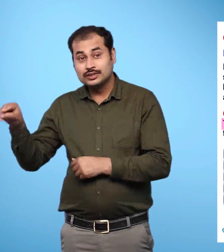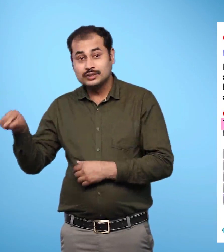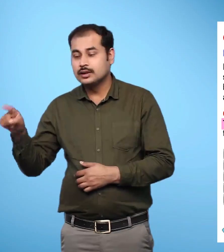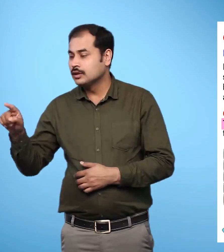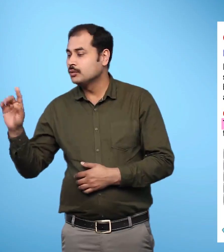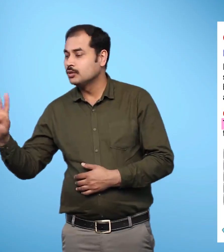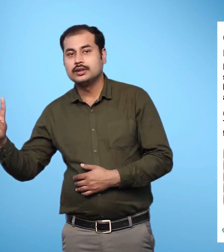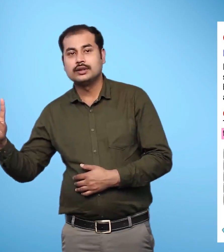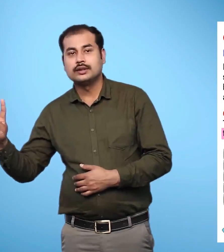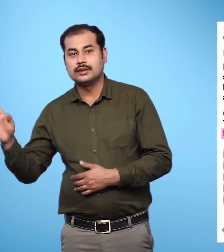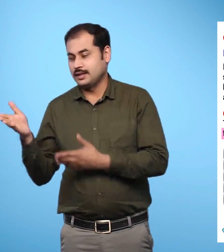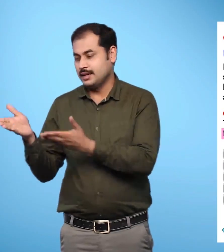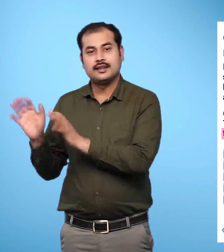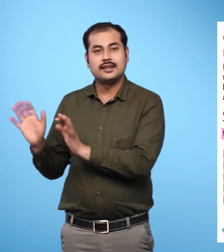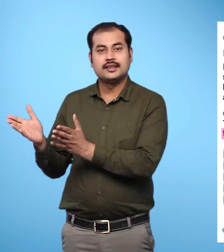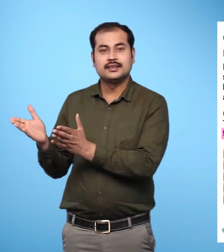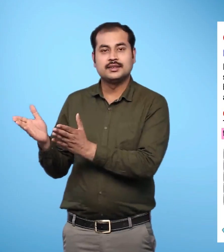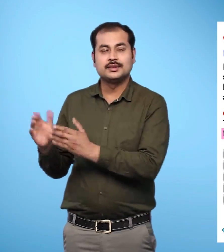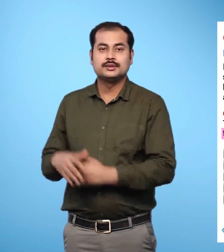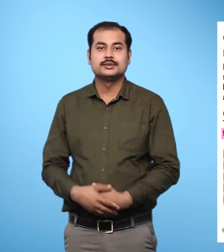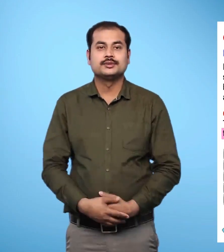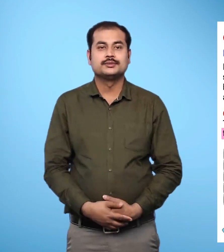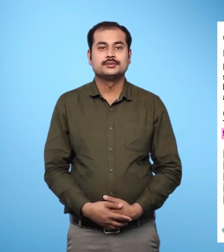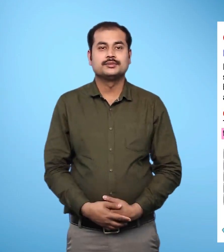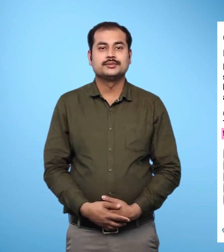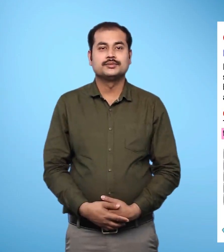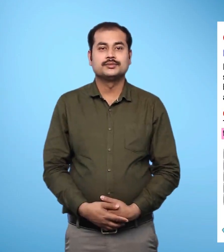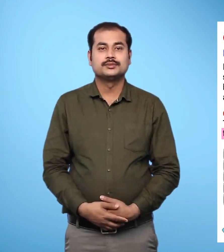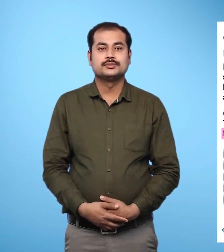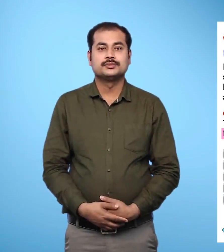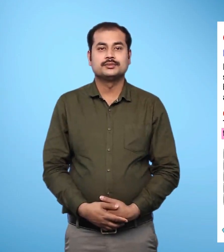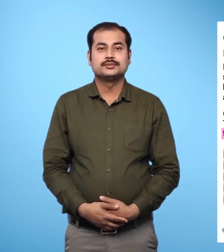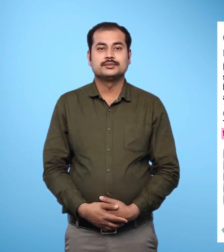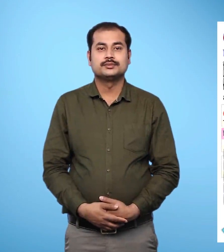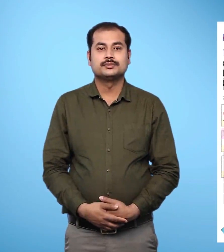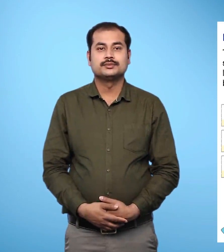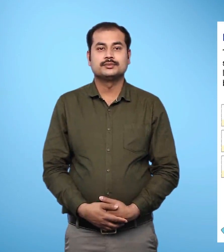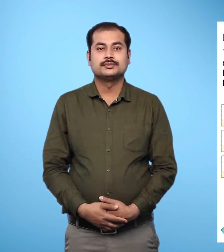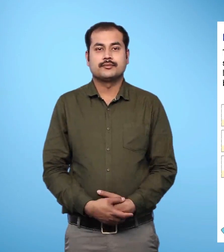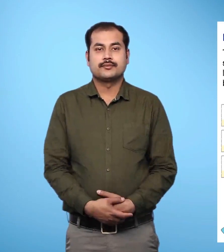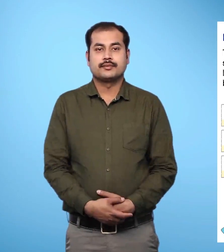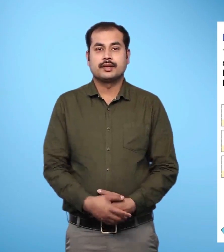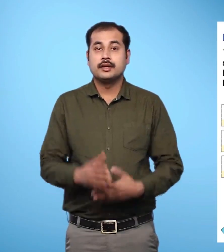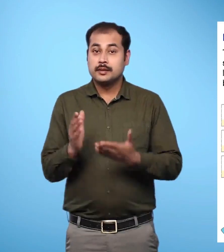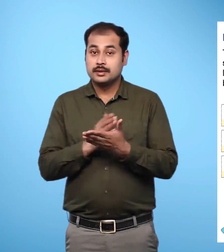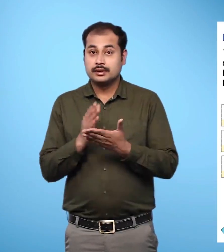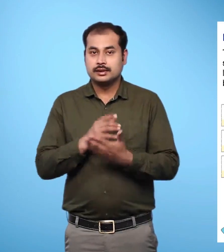answer 14 is written in the writing space. Page 72